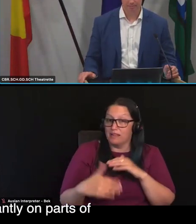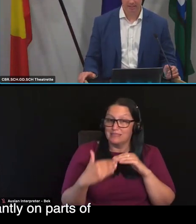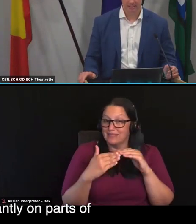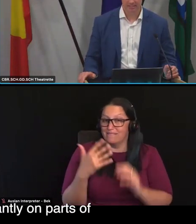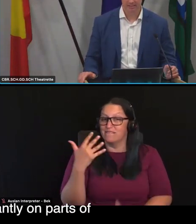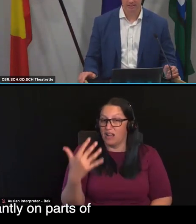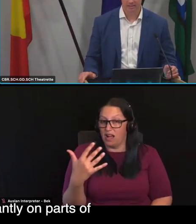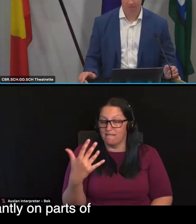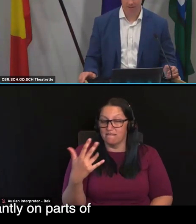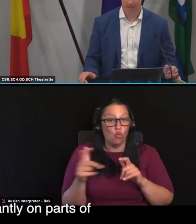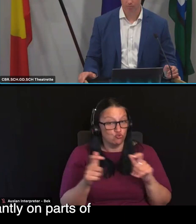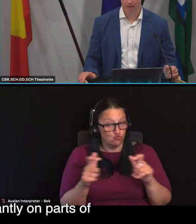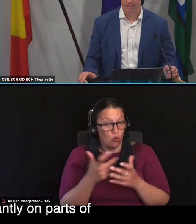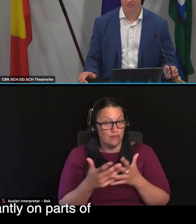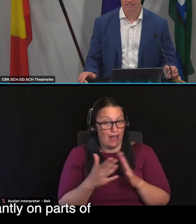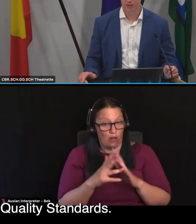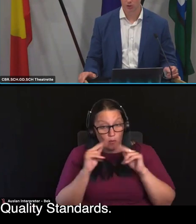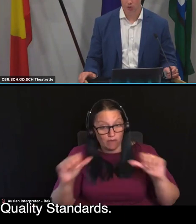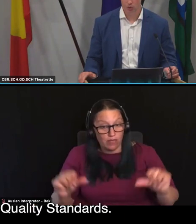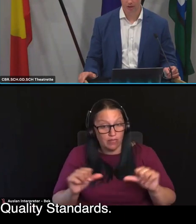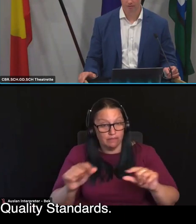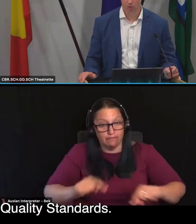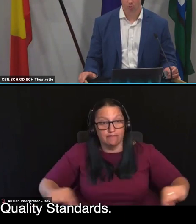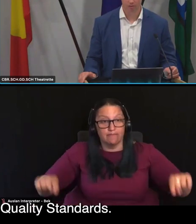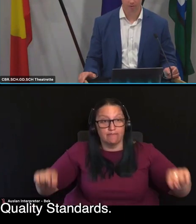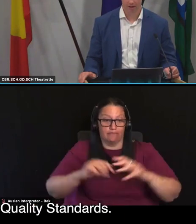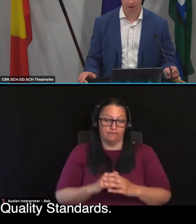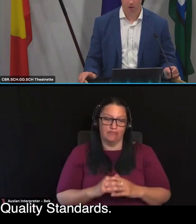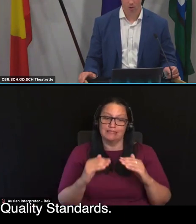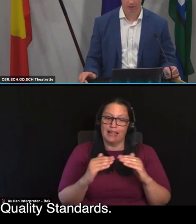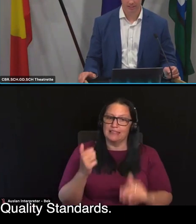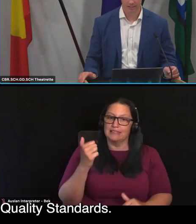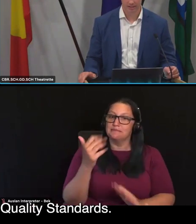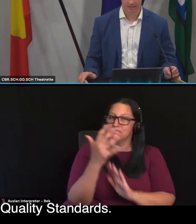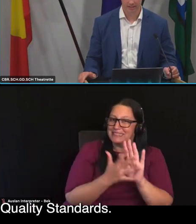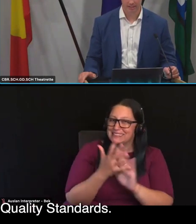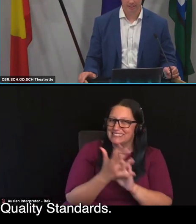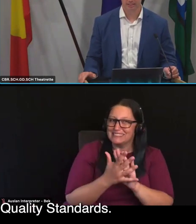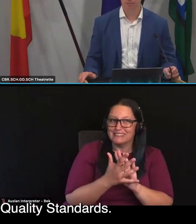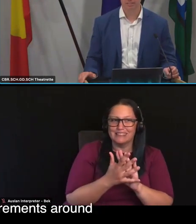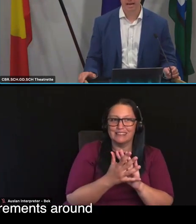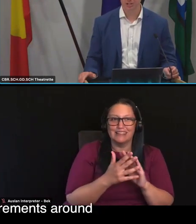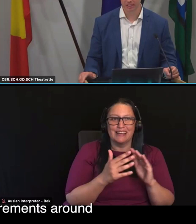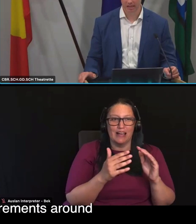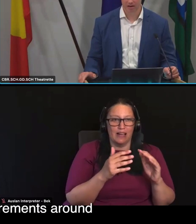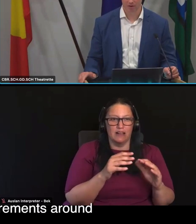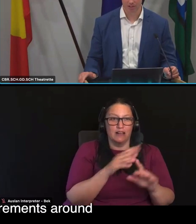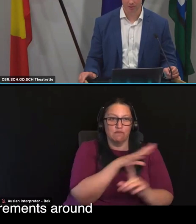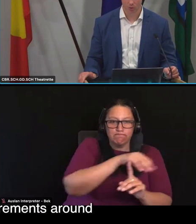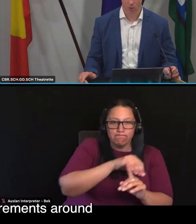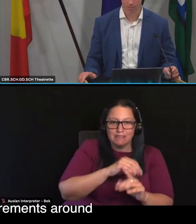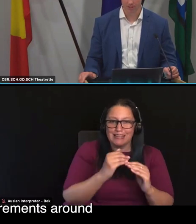six expands significantly on parts of standards two and four from the current quality standards. It substantially